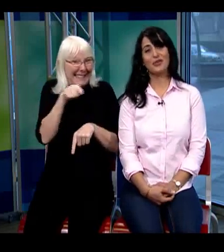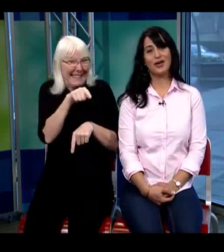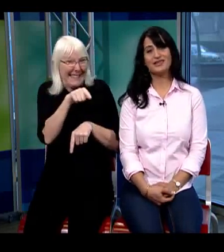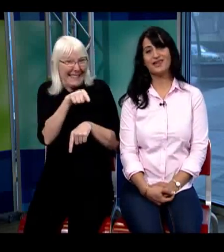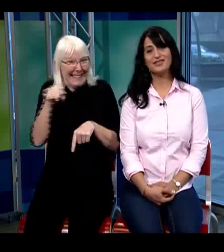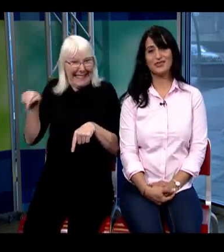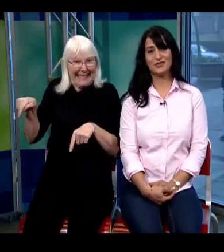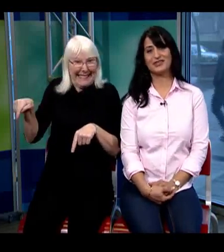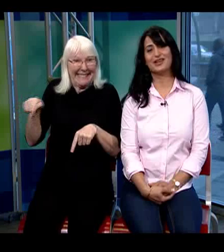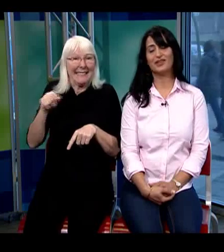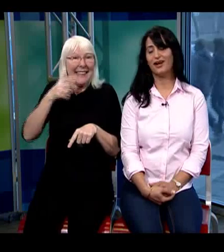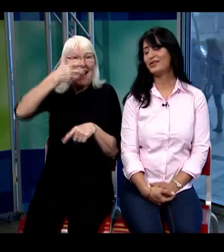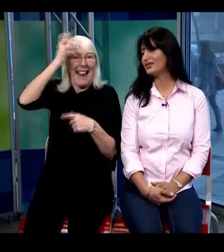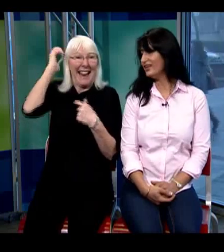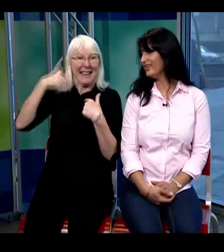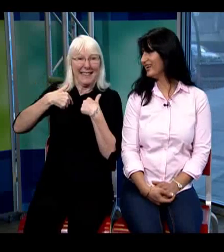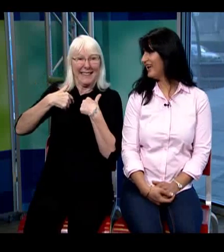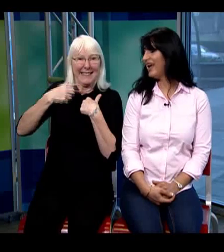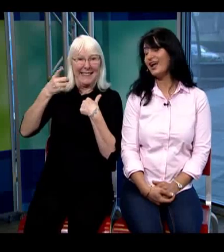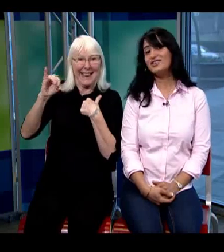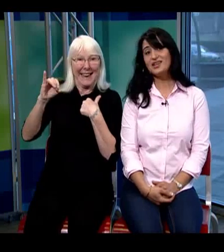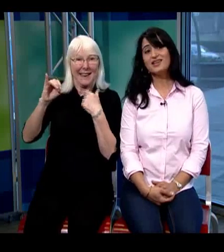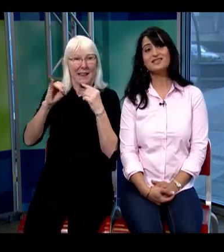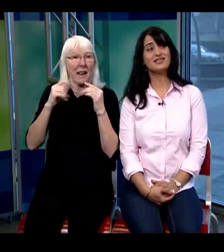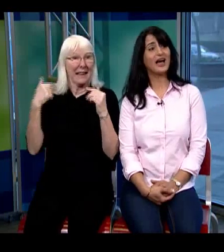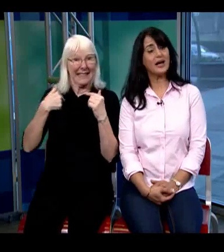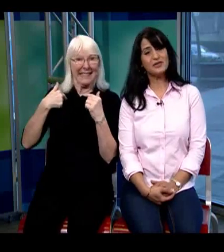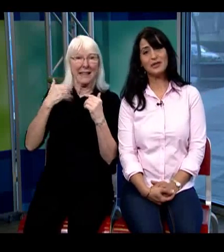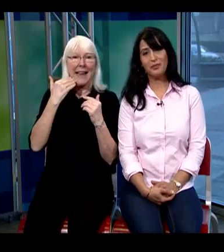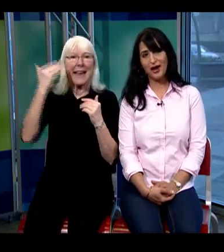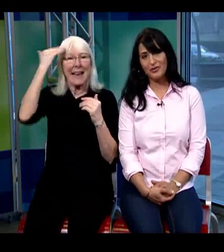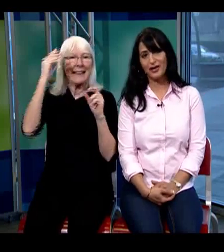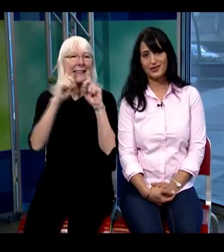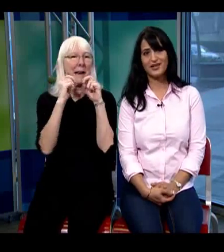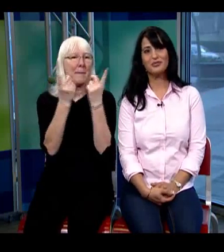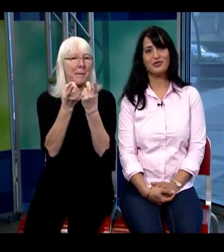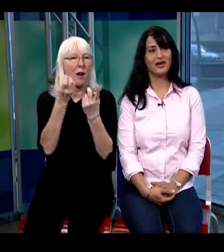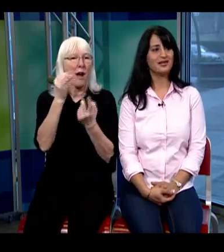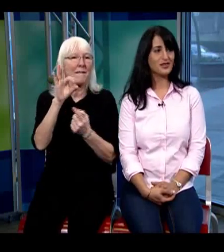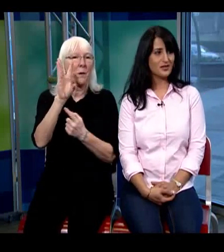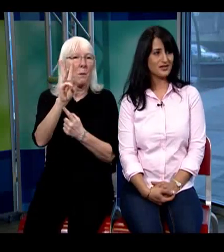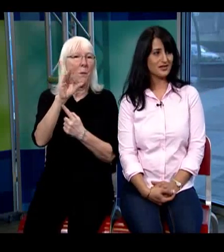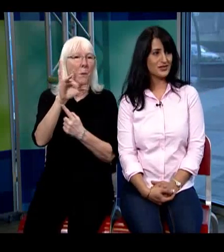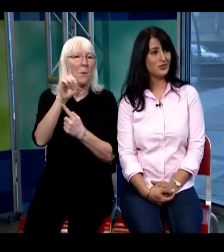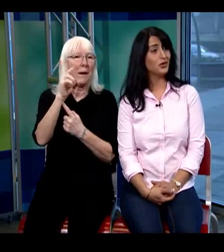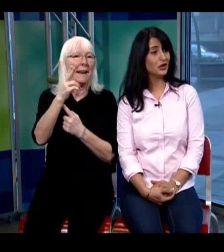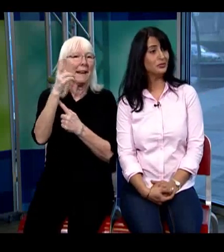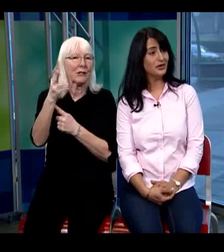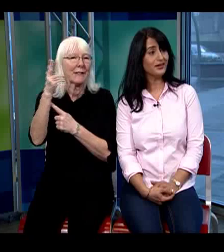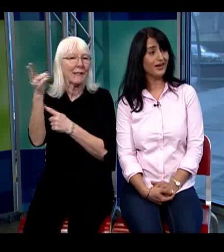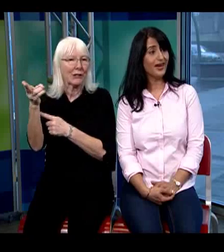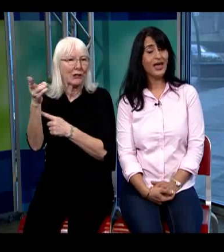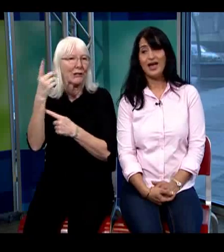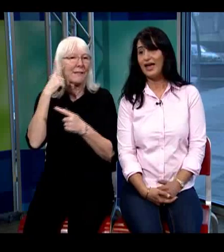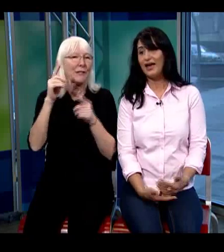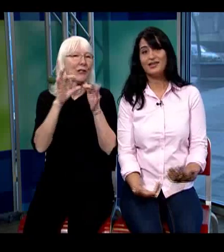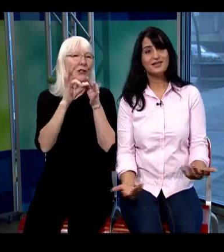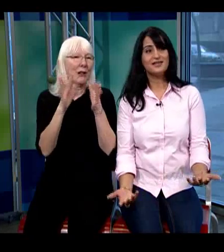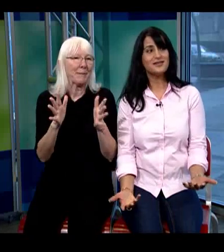the western institute of the deaf and hard of hearing and she is absolutely paramount in providing services to her community this is